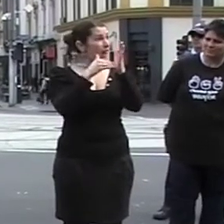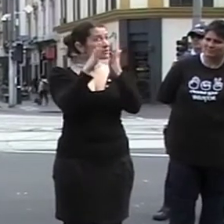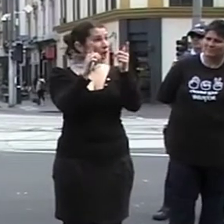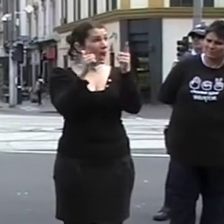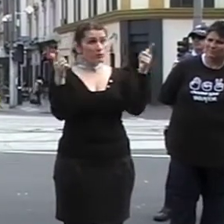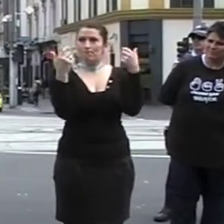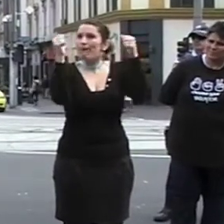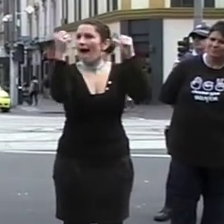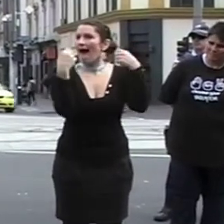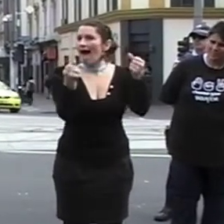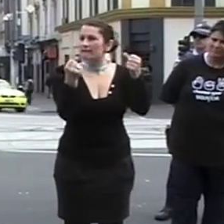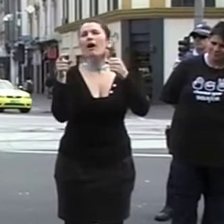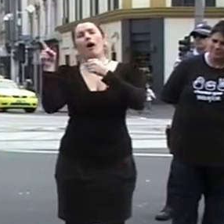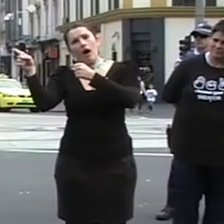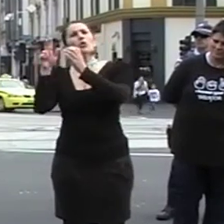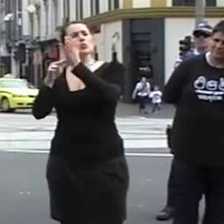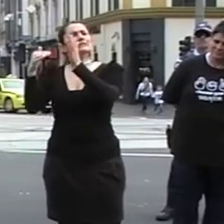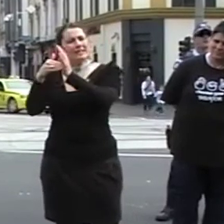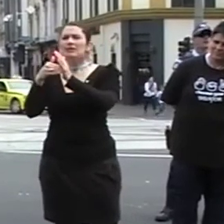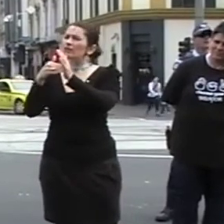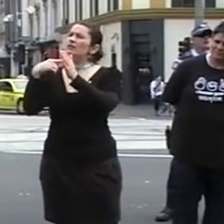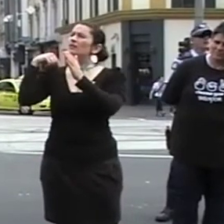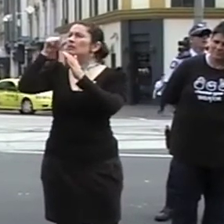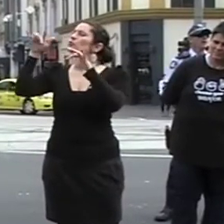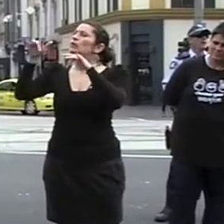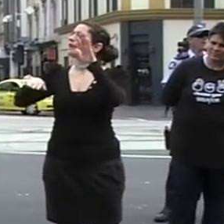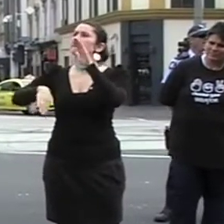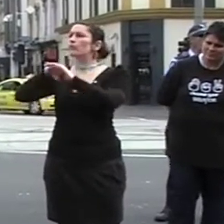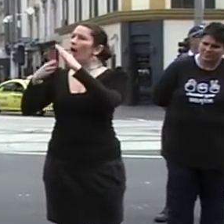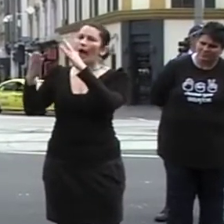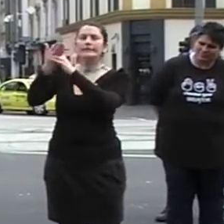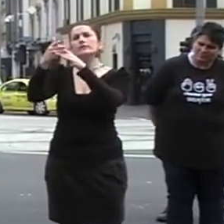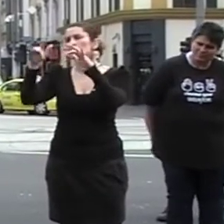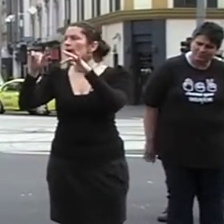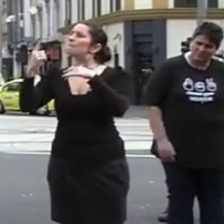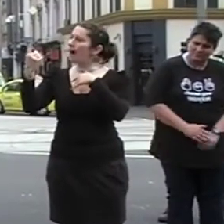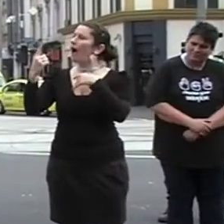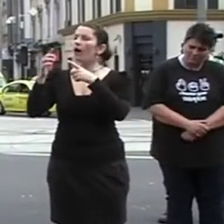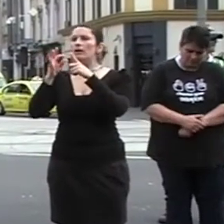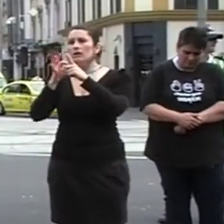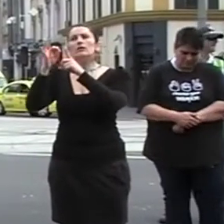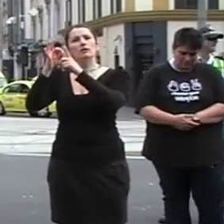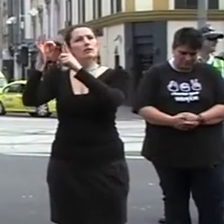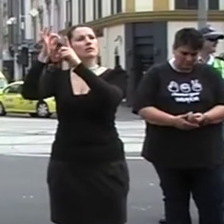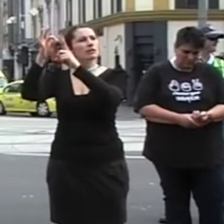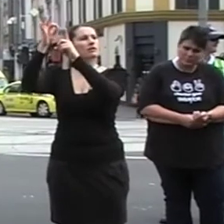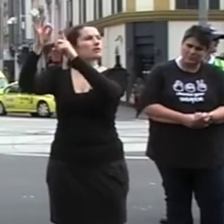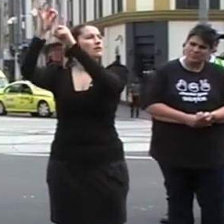has full access to information in sign, its status and usage is growing all the time. The New Zealand deaf community and their supporters